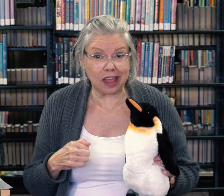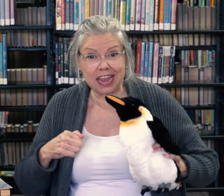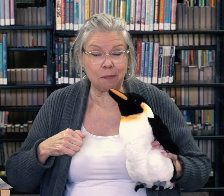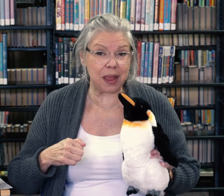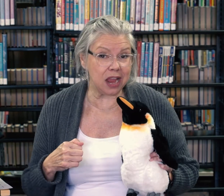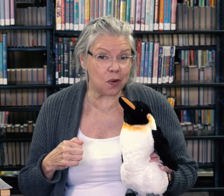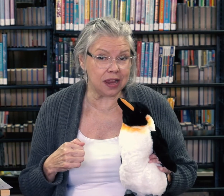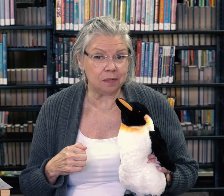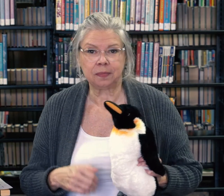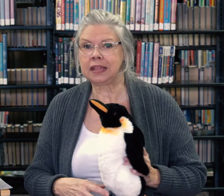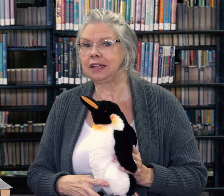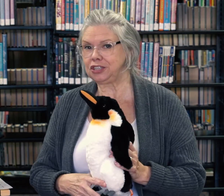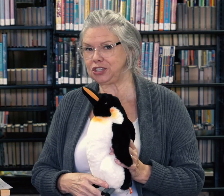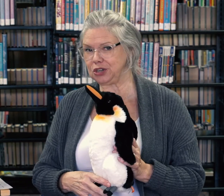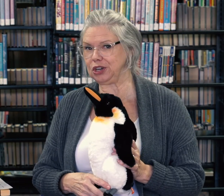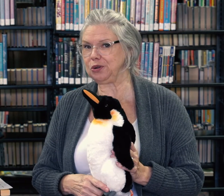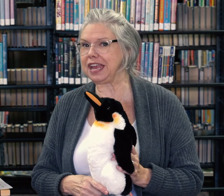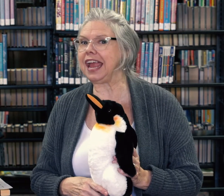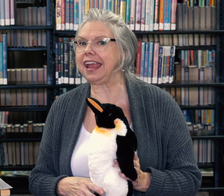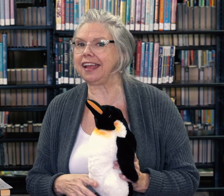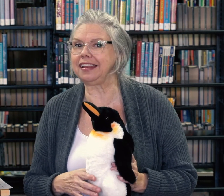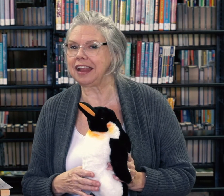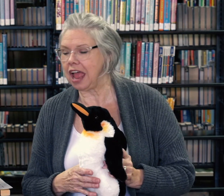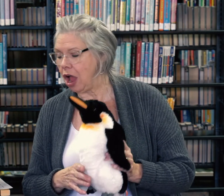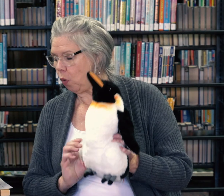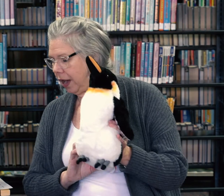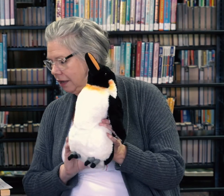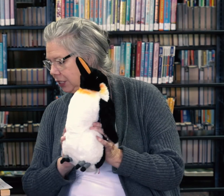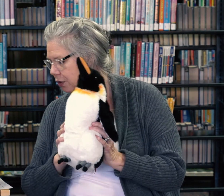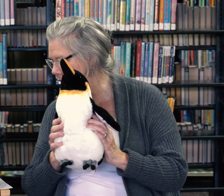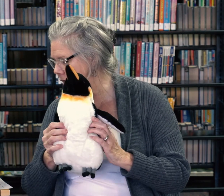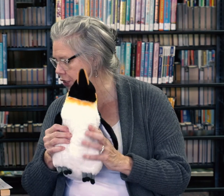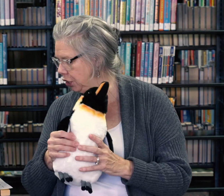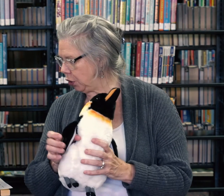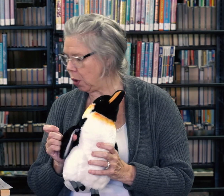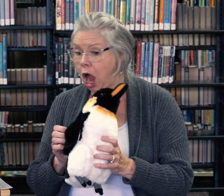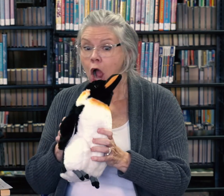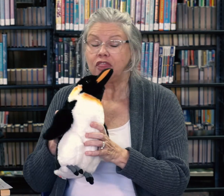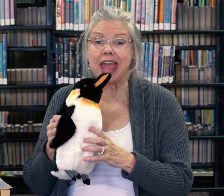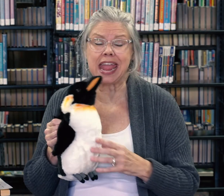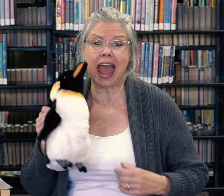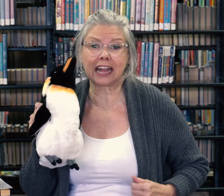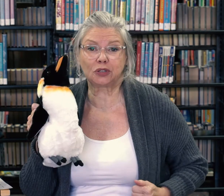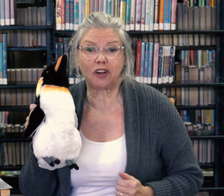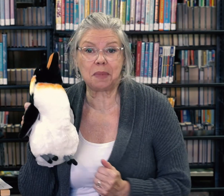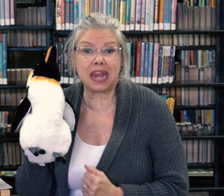like a penguin? Sure you can. What else do they do? They hatch from an